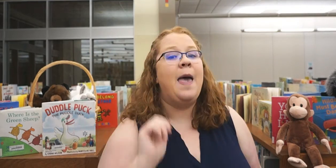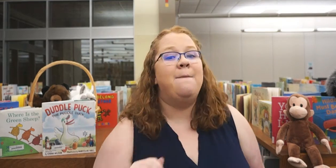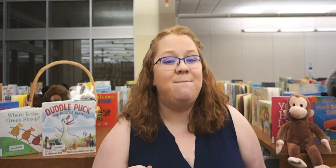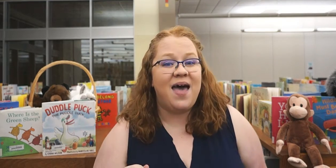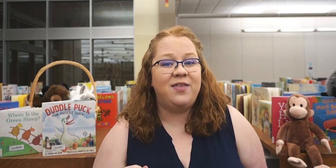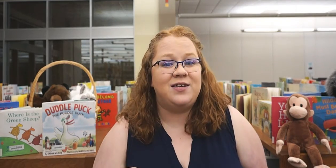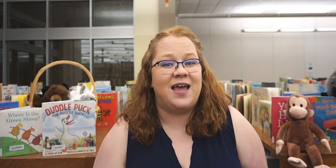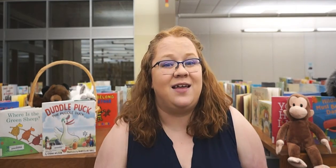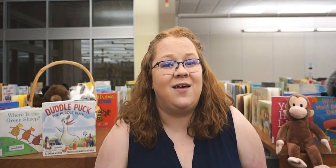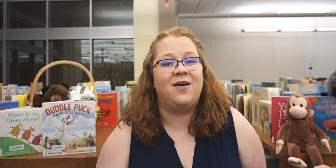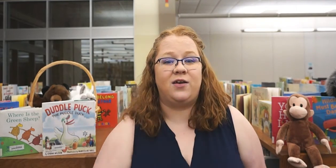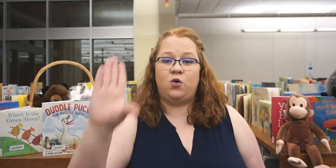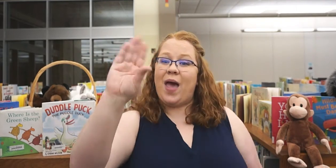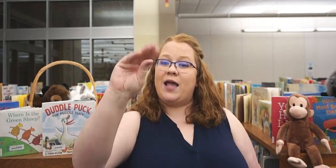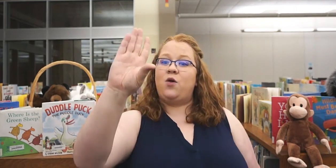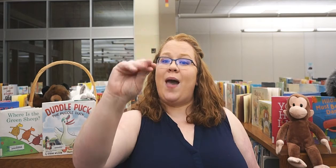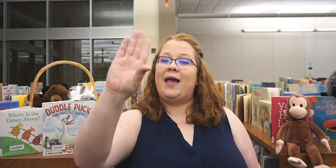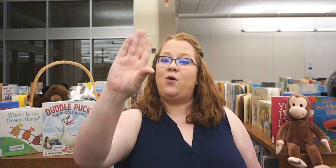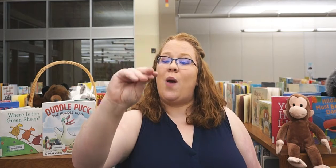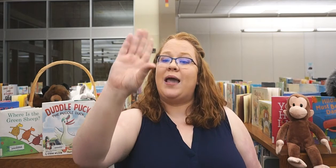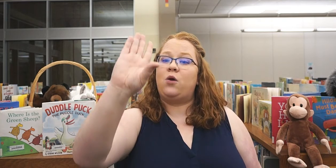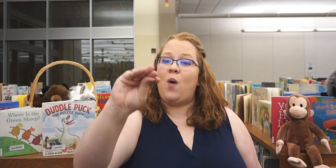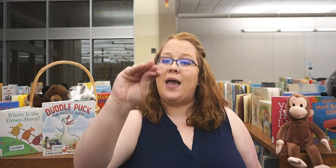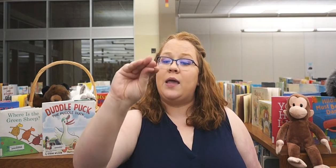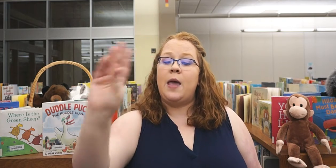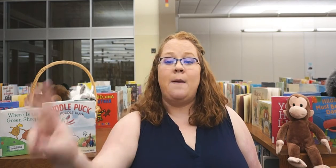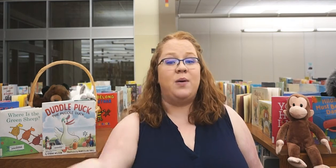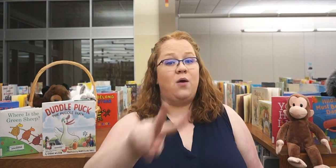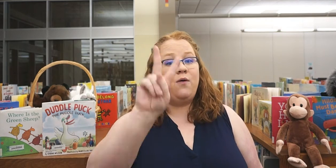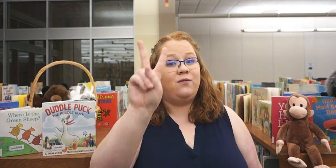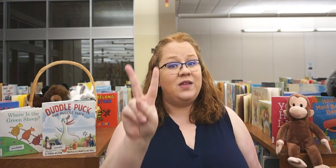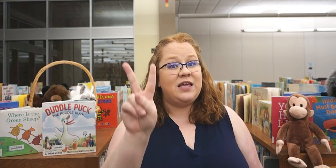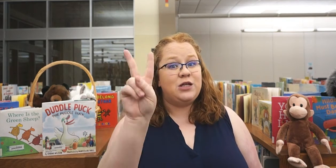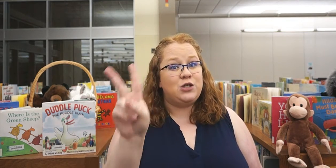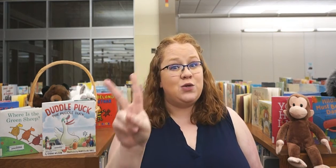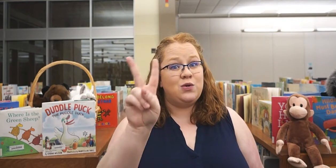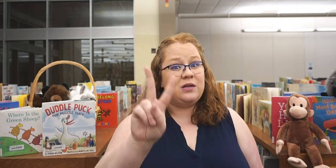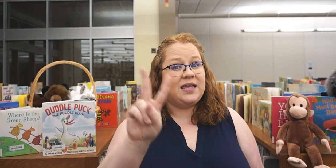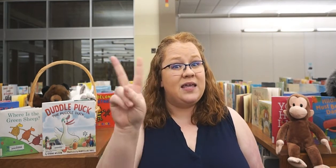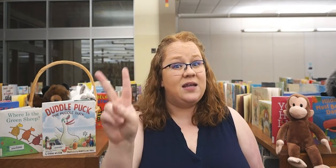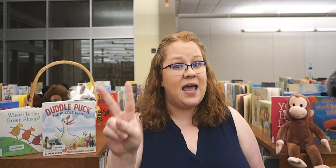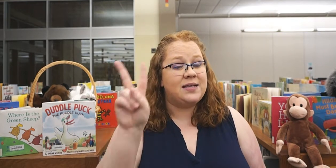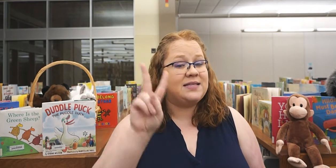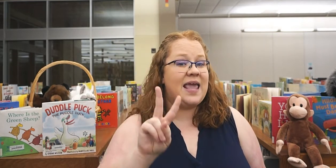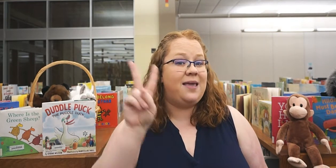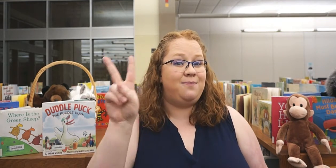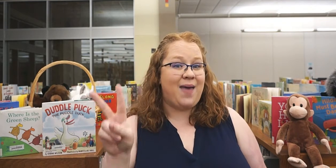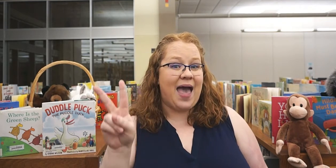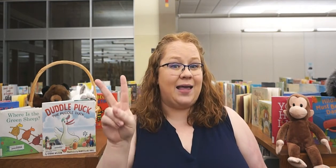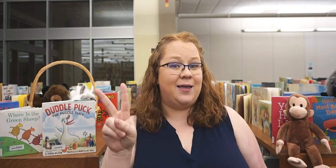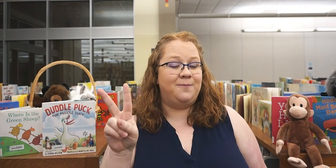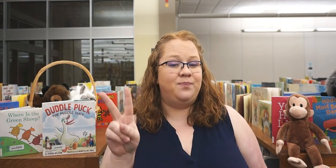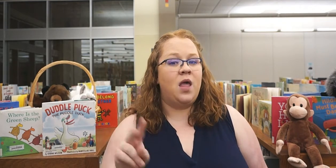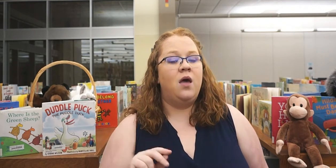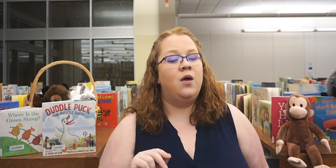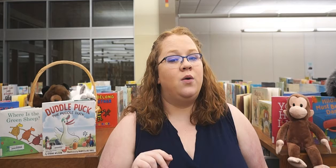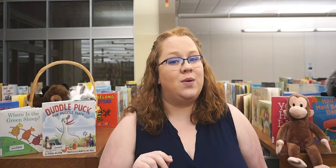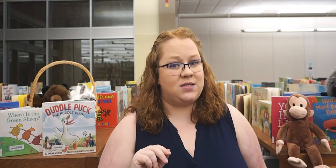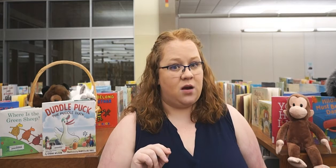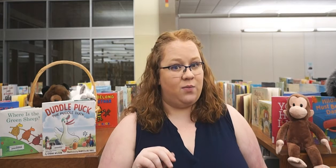Mother Duck called quack, quack, quack, quack, but only two Little Ducks came back. We started